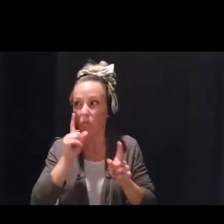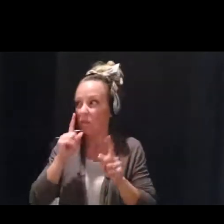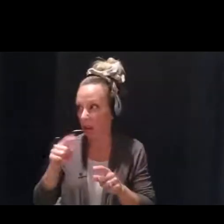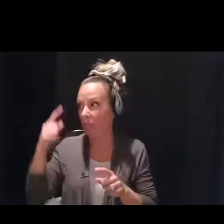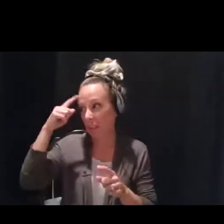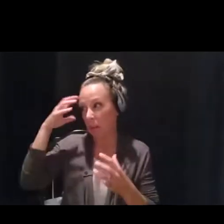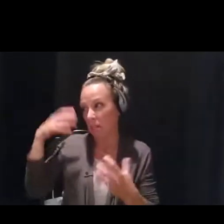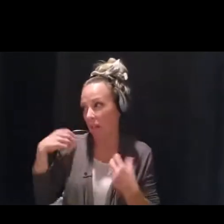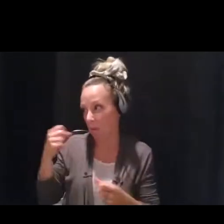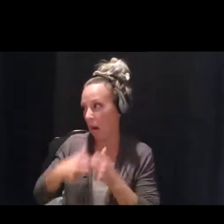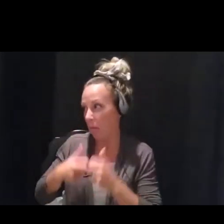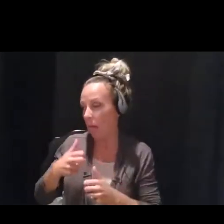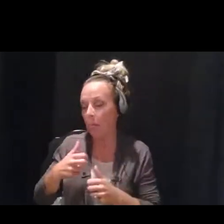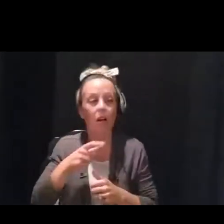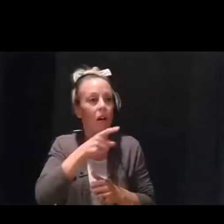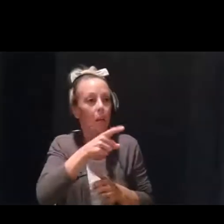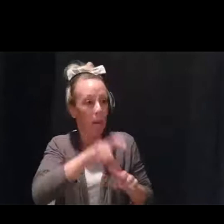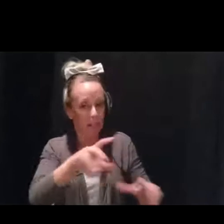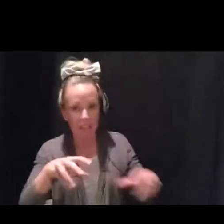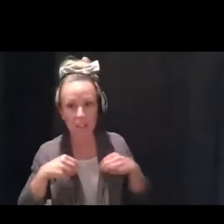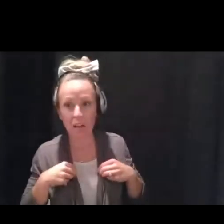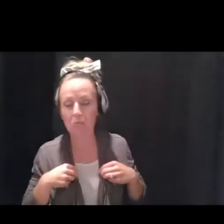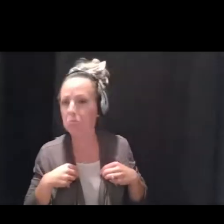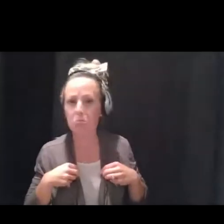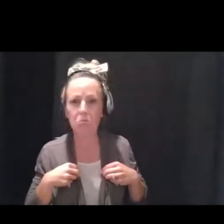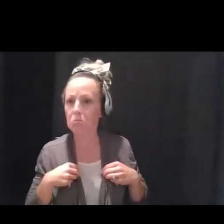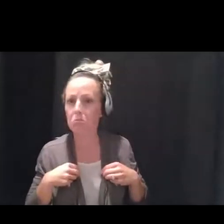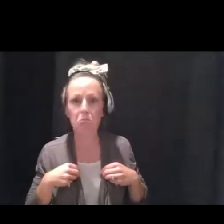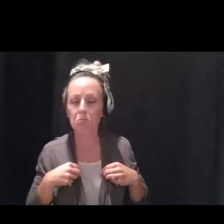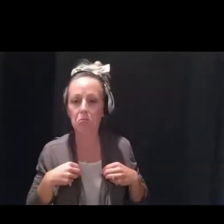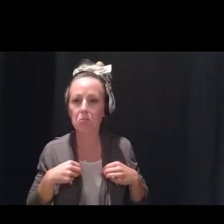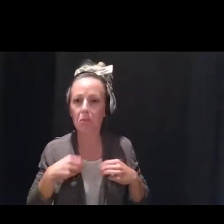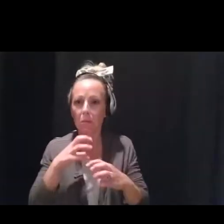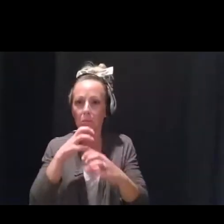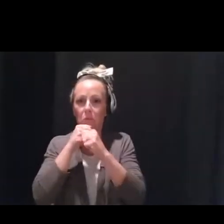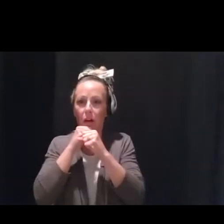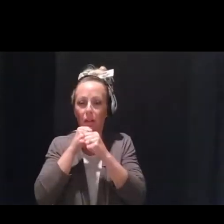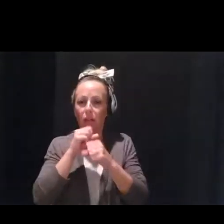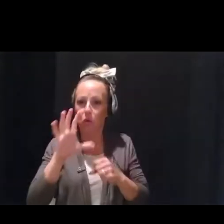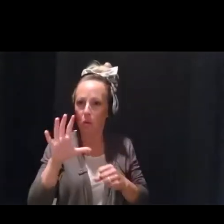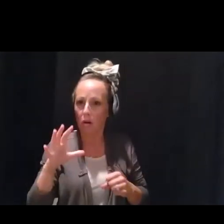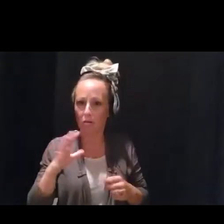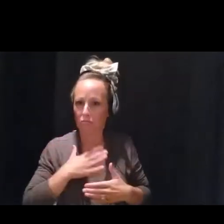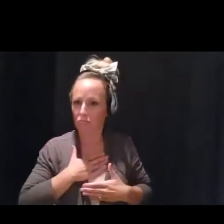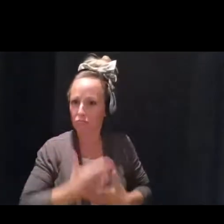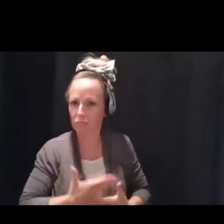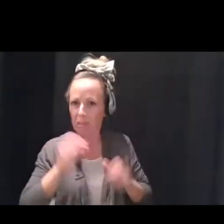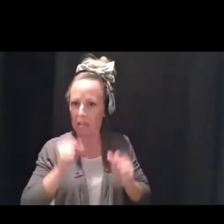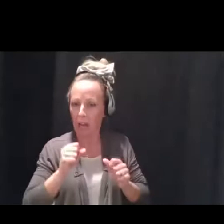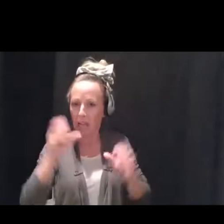call, give a local mental health provider a call, and get that confidential feedback. And